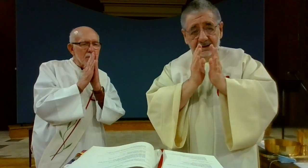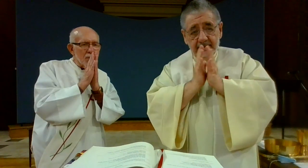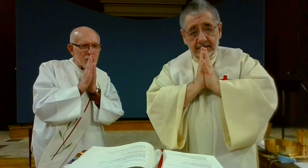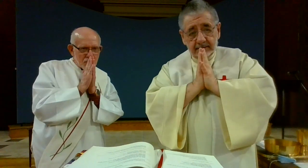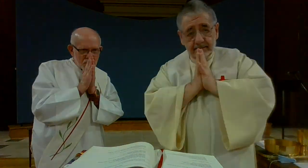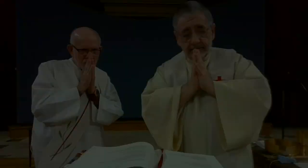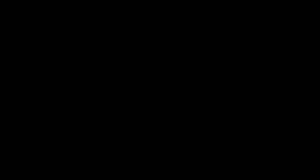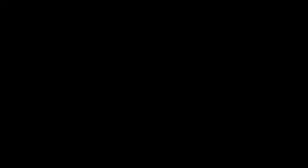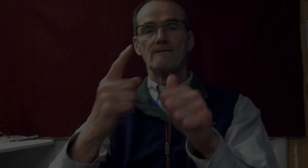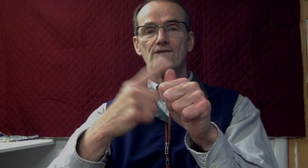Amen.